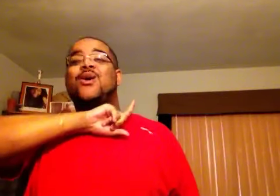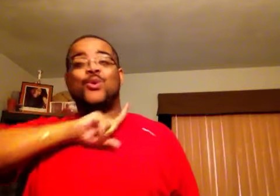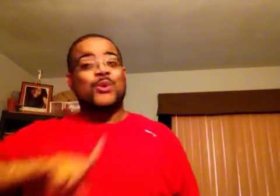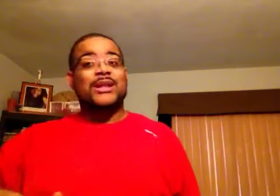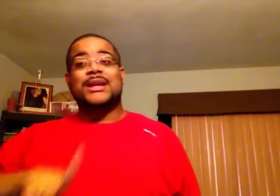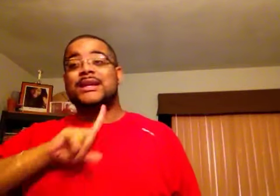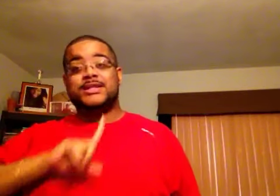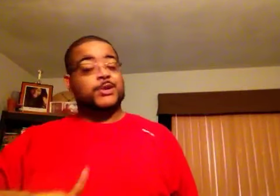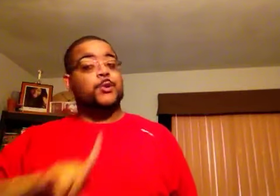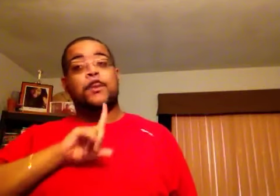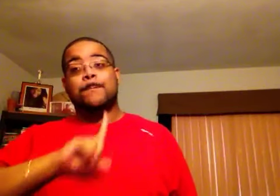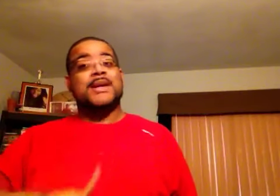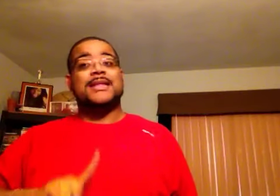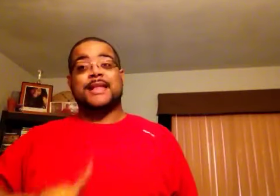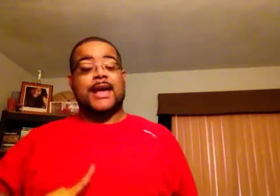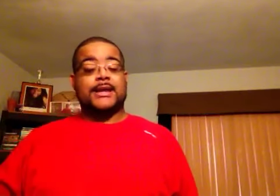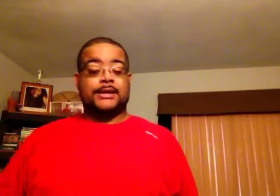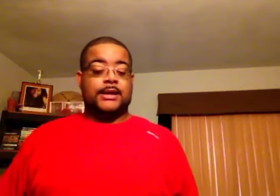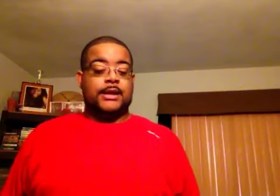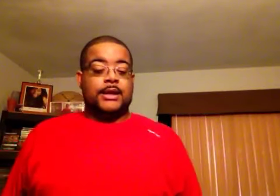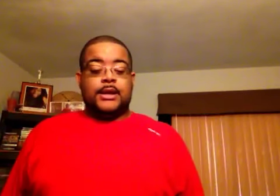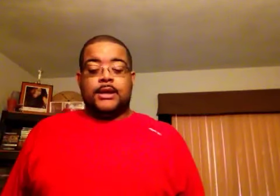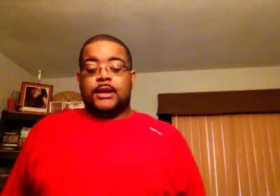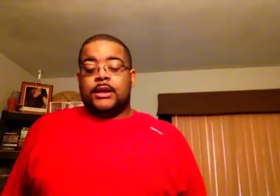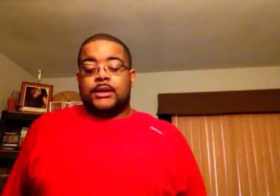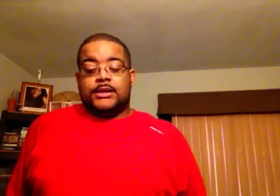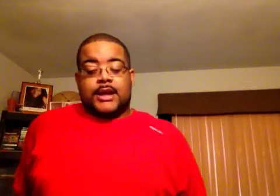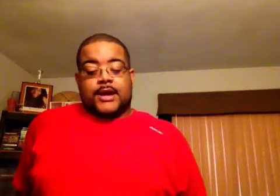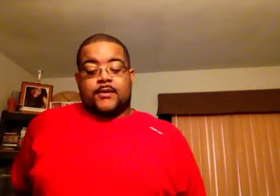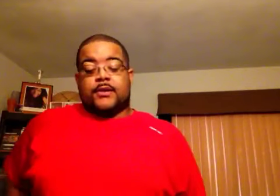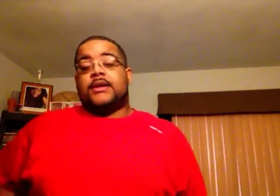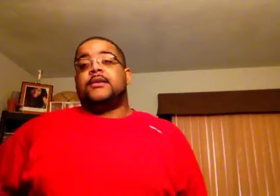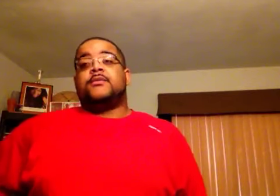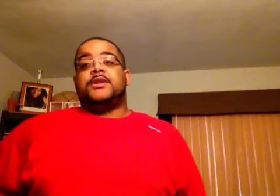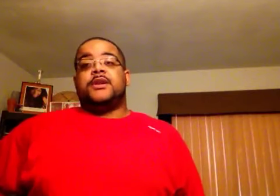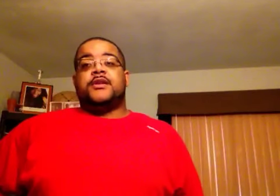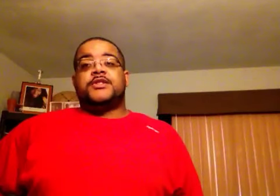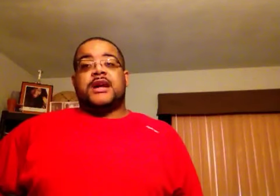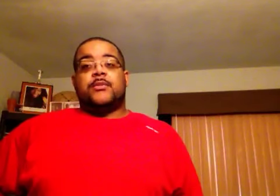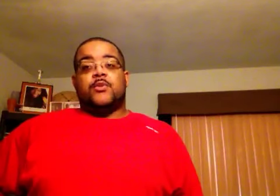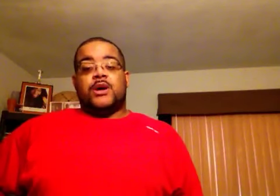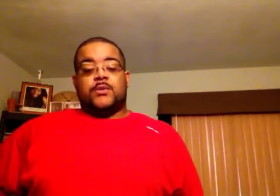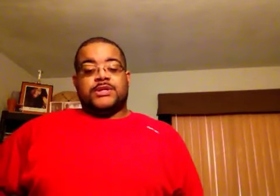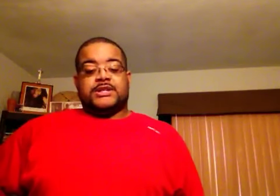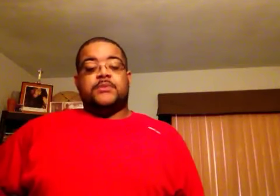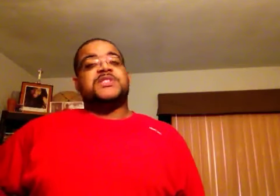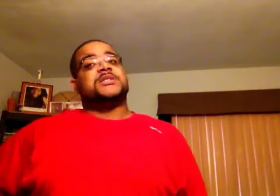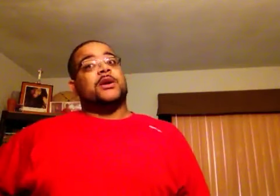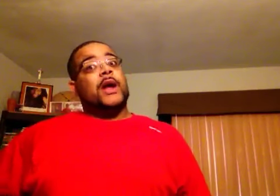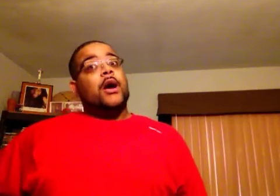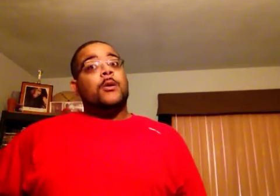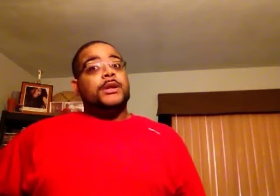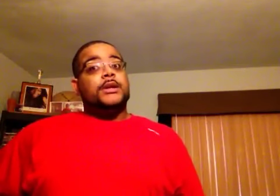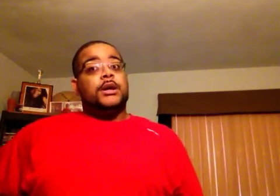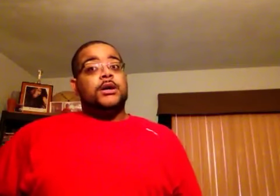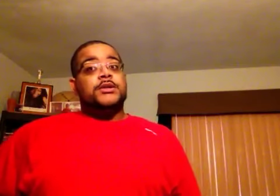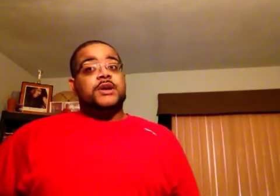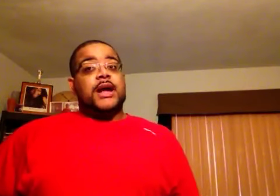really do mean that. Now I know when you hear track number one, which is a great opening on track